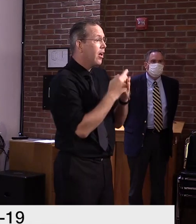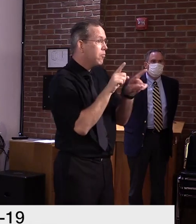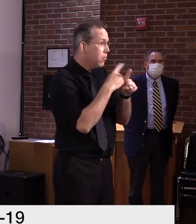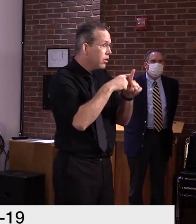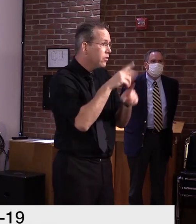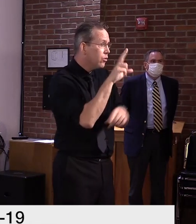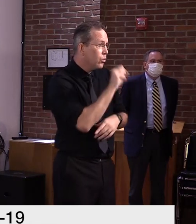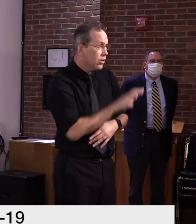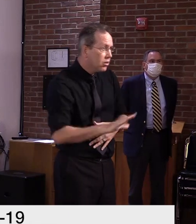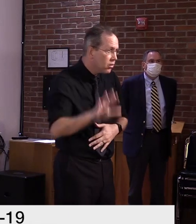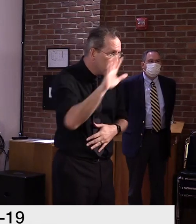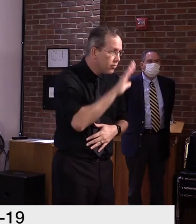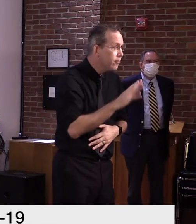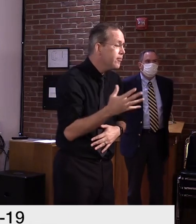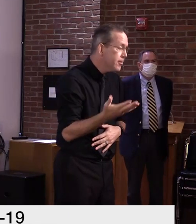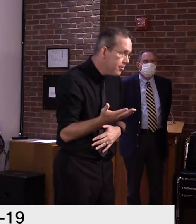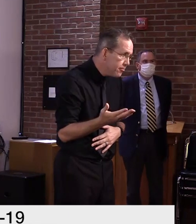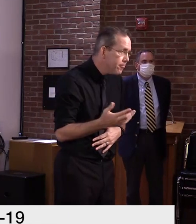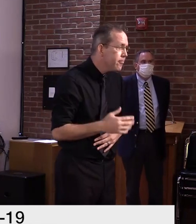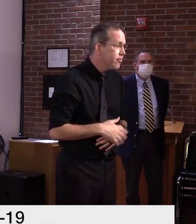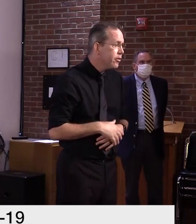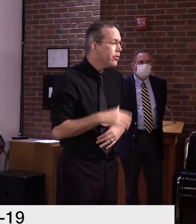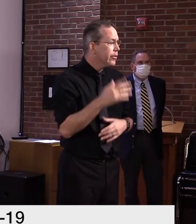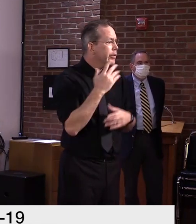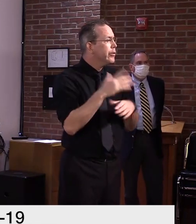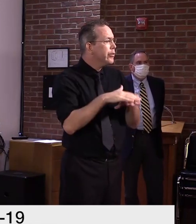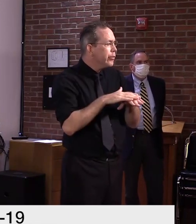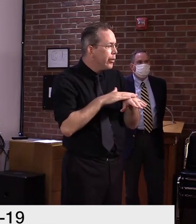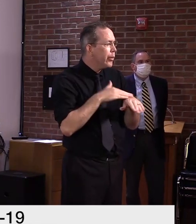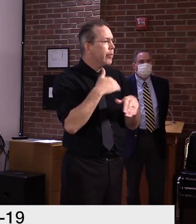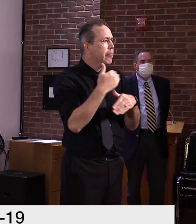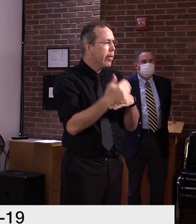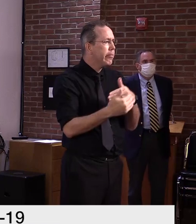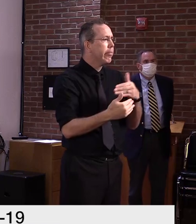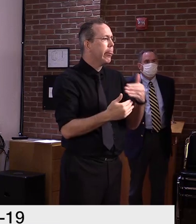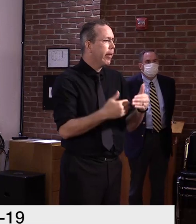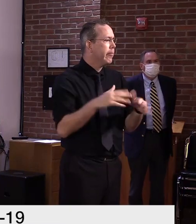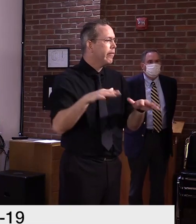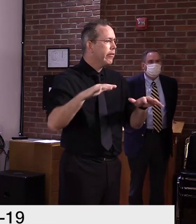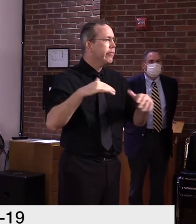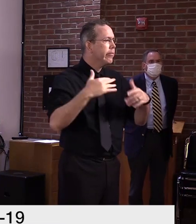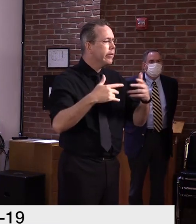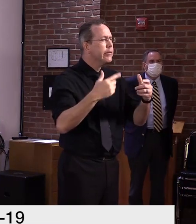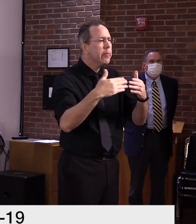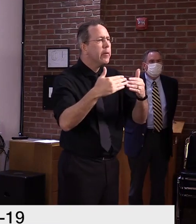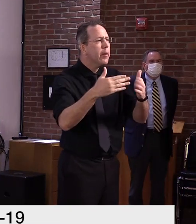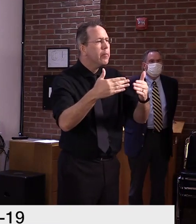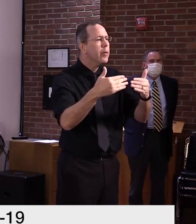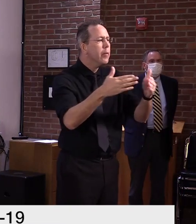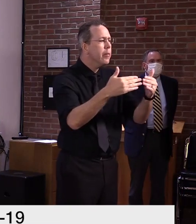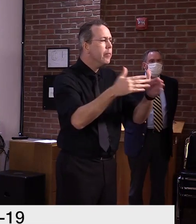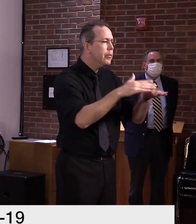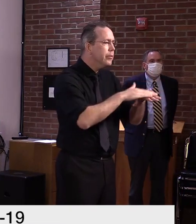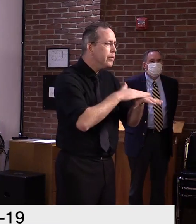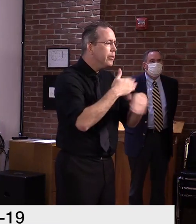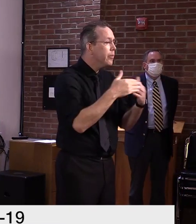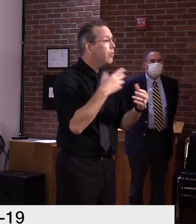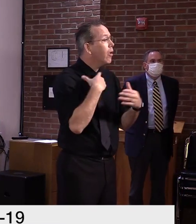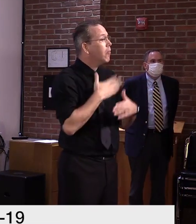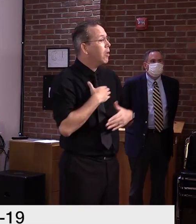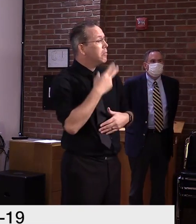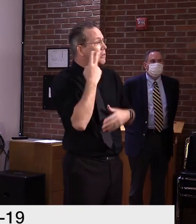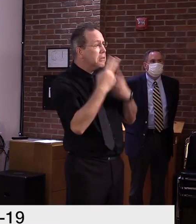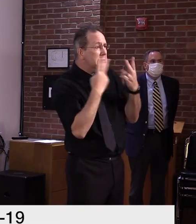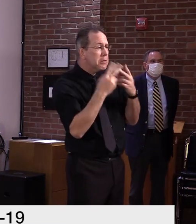it's going to be a slow process. It was good to see that the rate has come down in